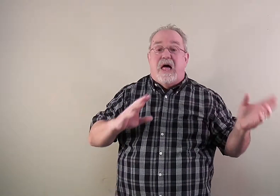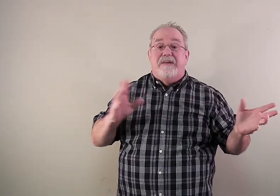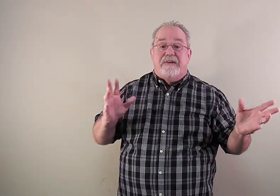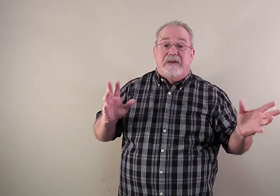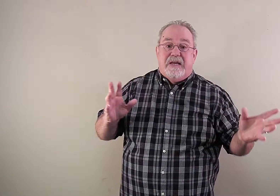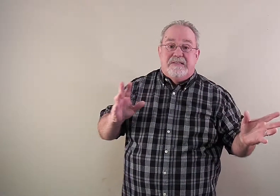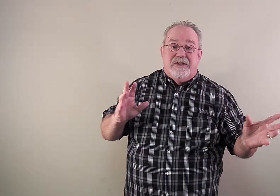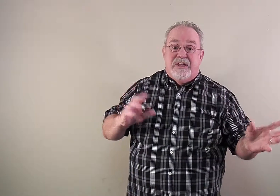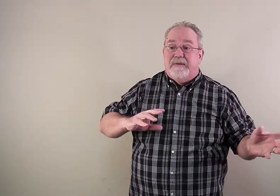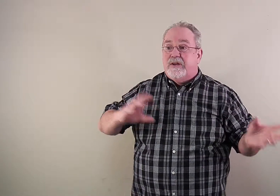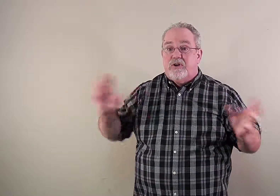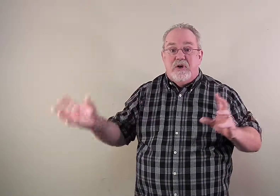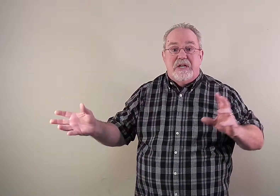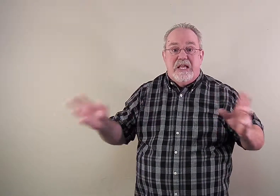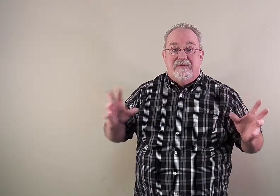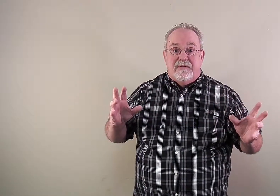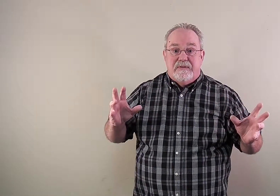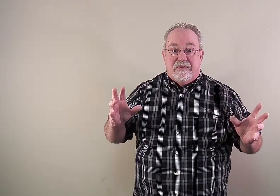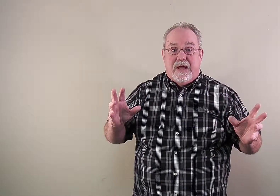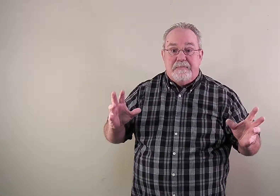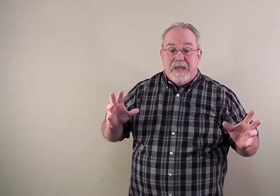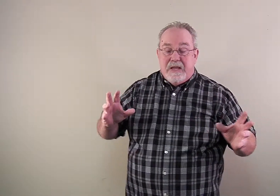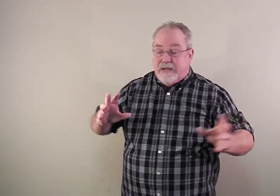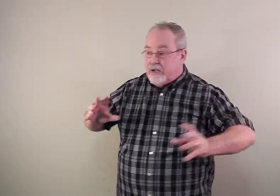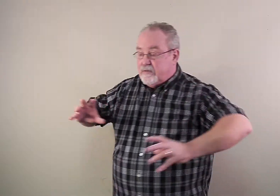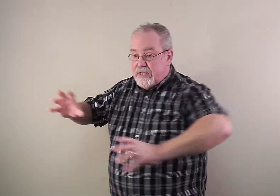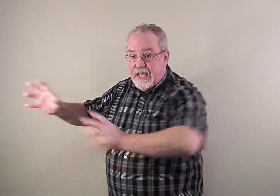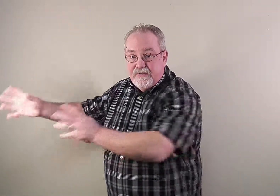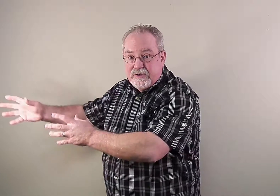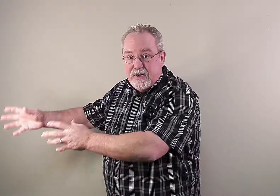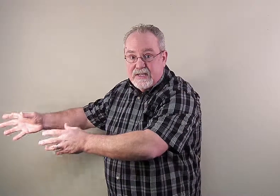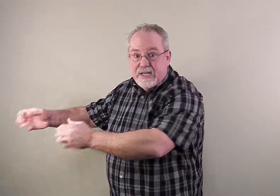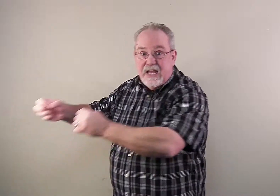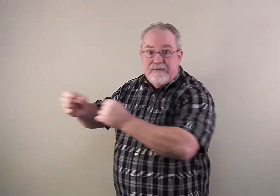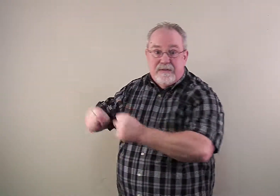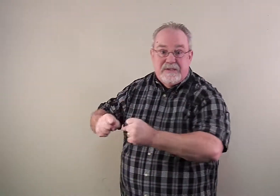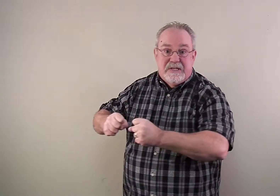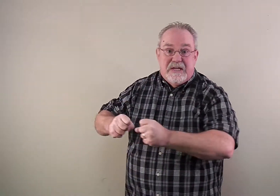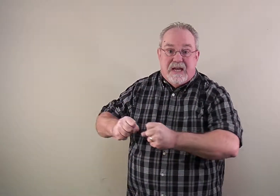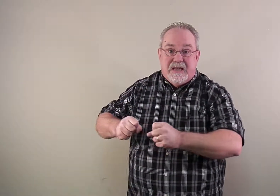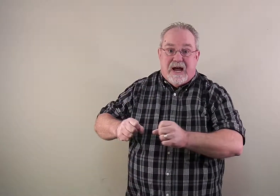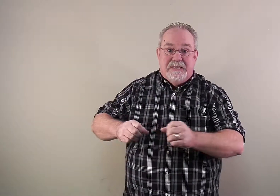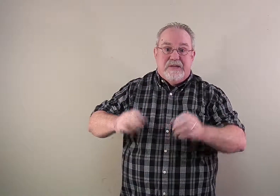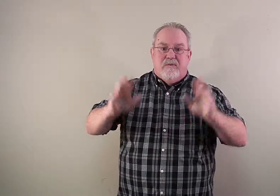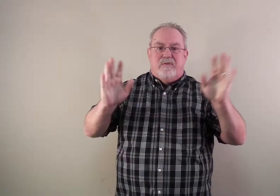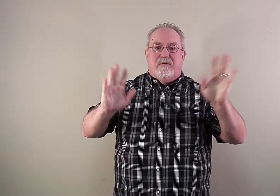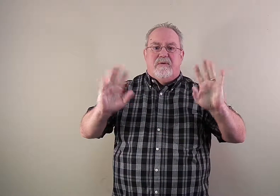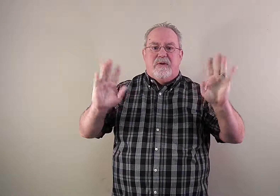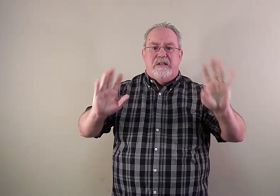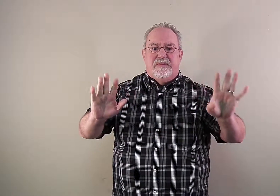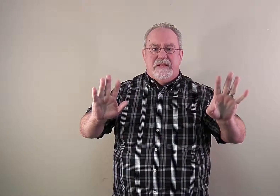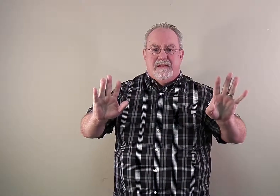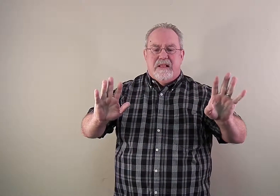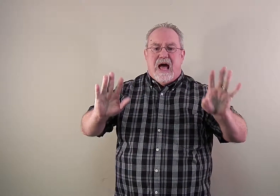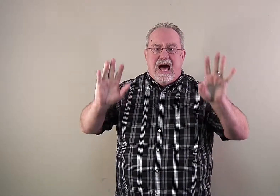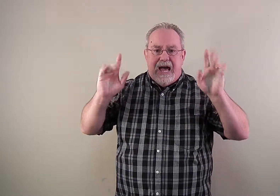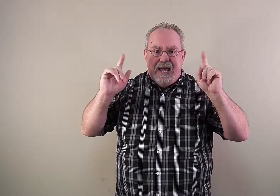life is a thing about good and evil. Okay? You know, the evil trying to take from us and God said, whoa, whoa, whoa, wait a minute. I